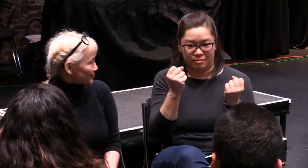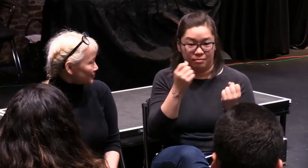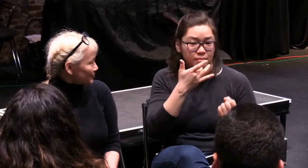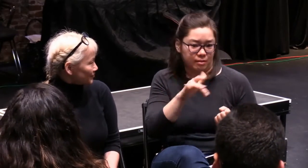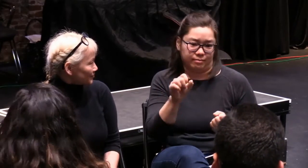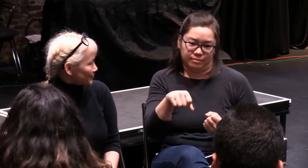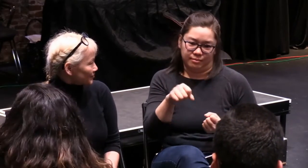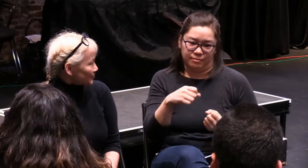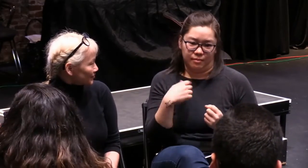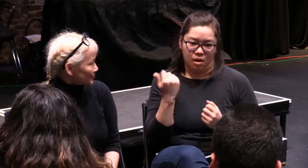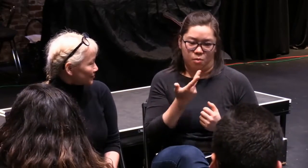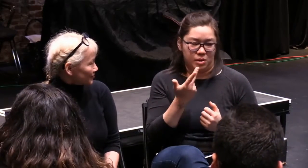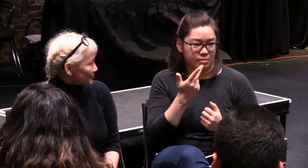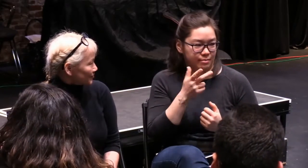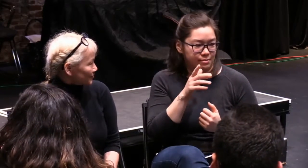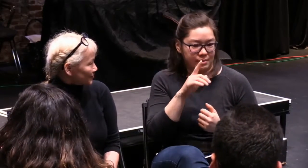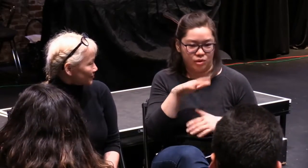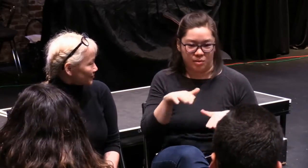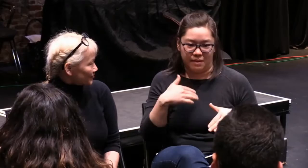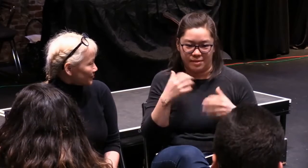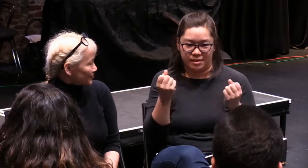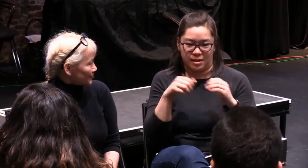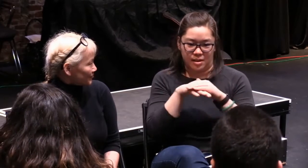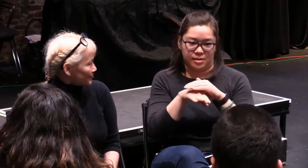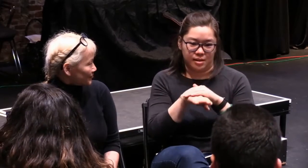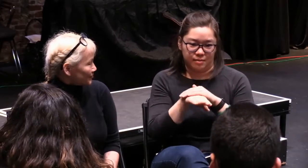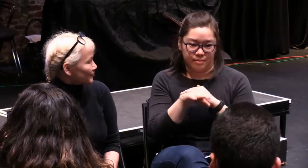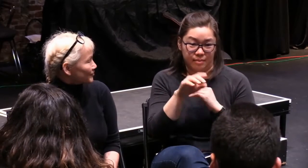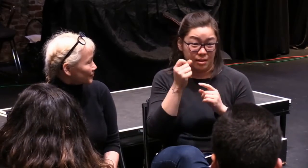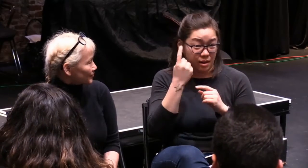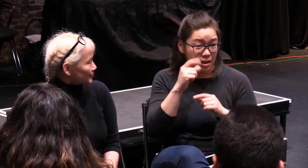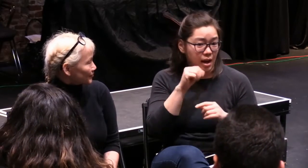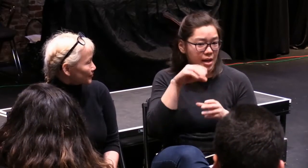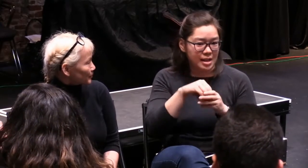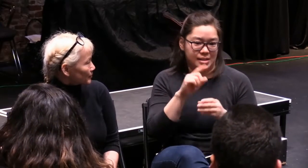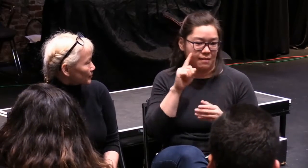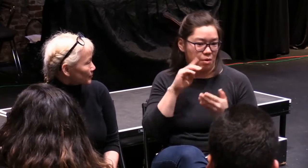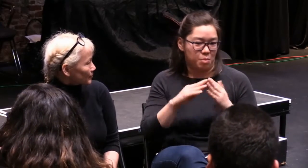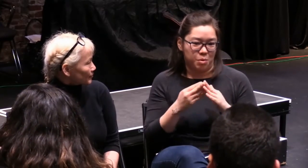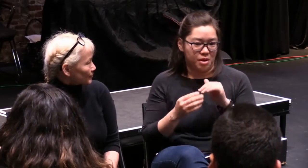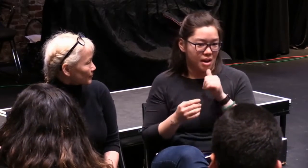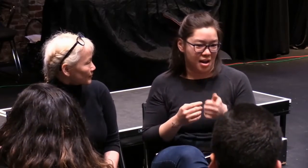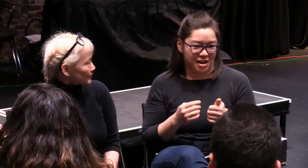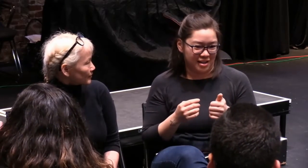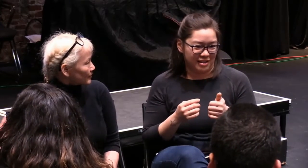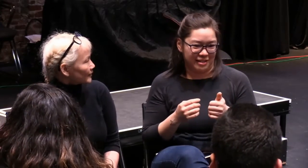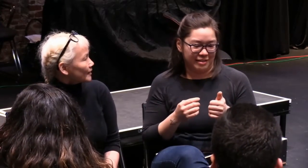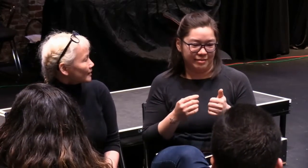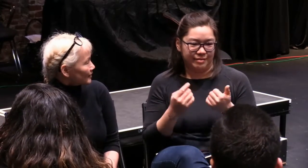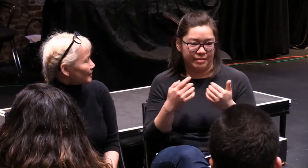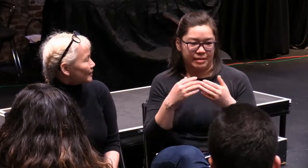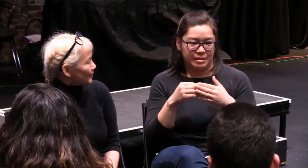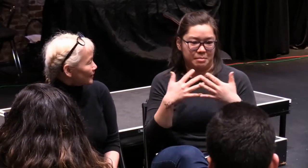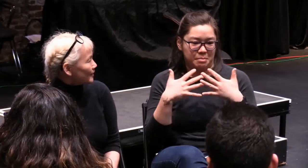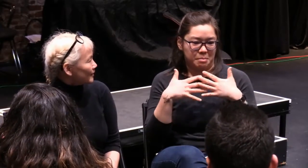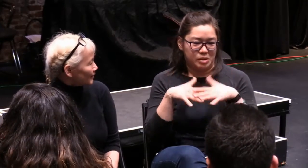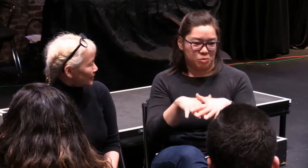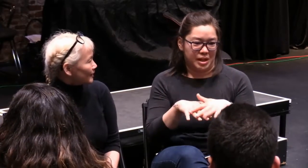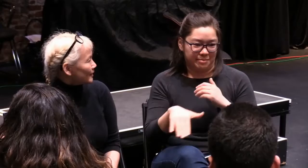My parents learned sign, which is wonderful that I had that access to communication at home. Many in the deaf community do